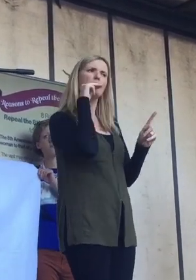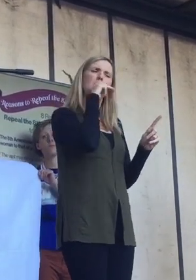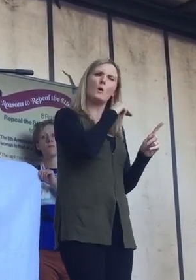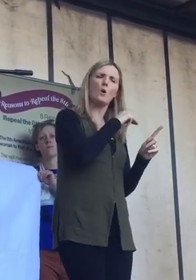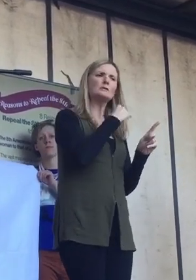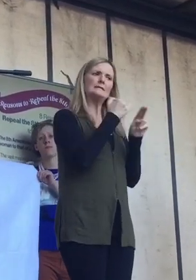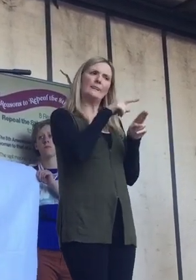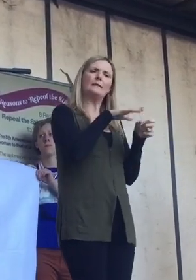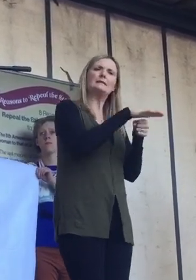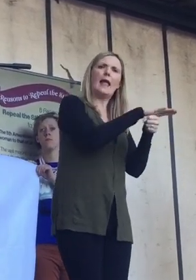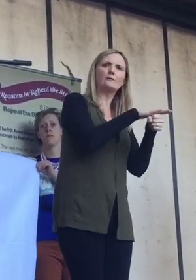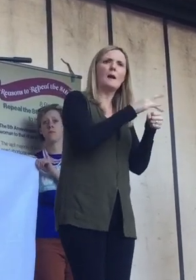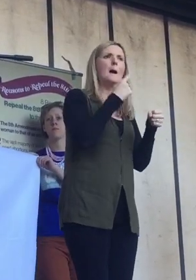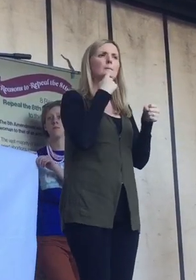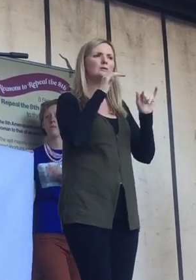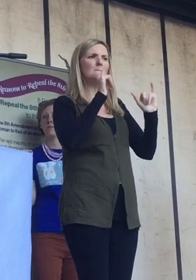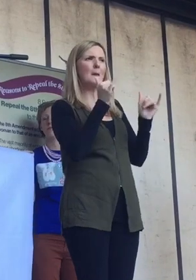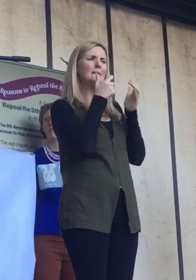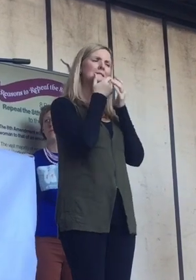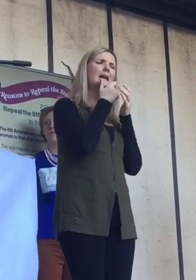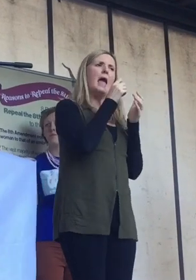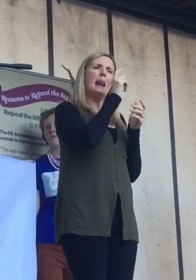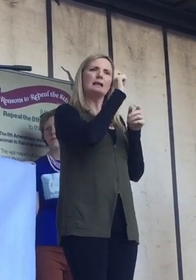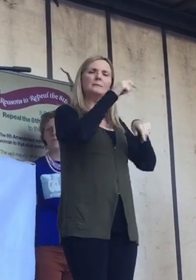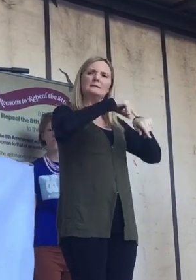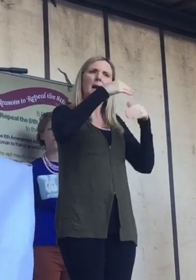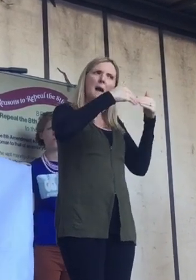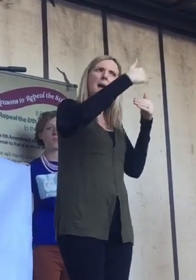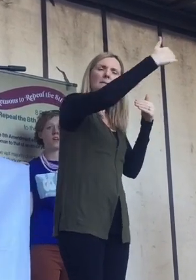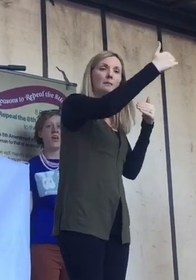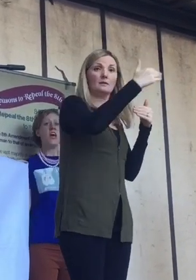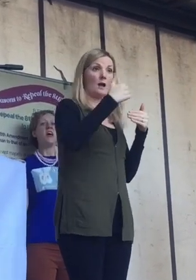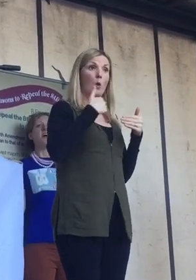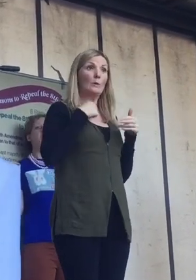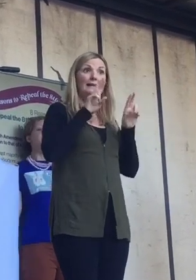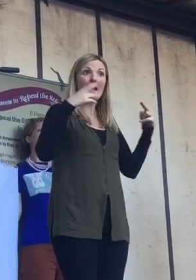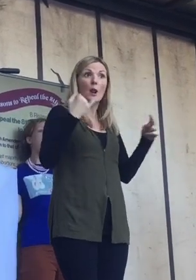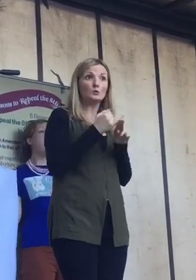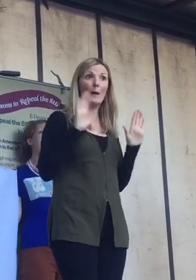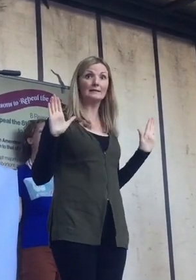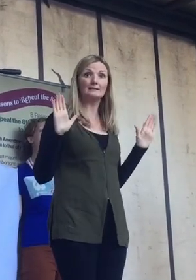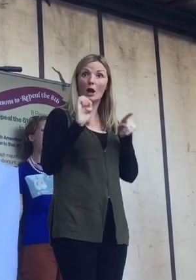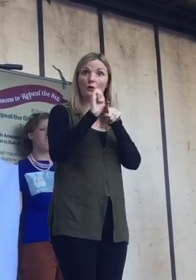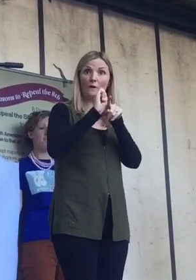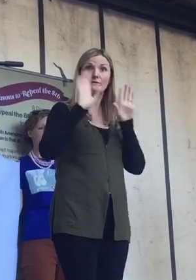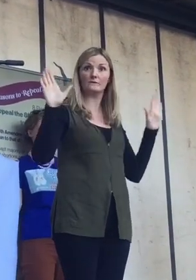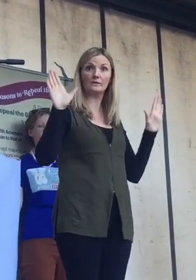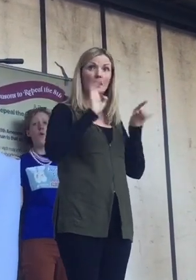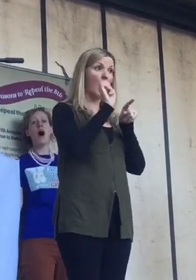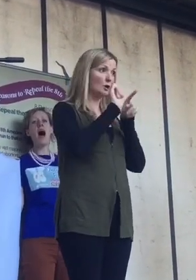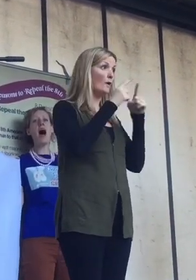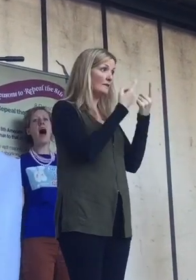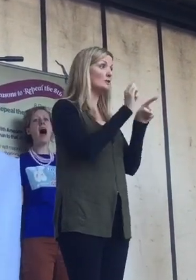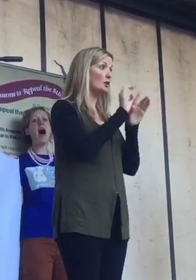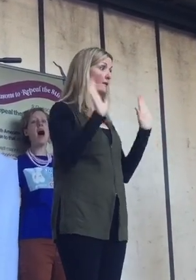area, but it's perhaps a time off. We can't wait. Enough is enough.